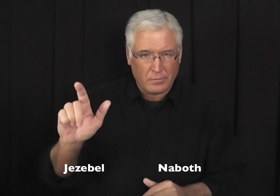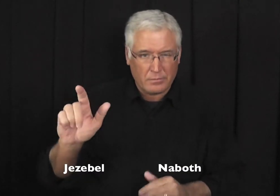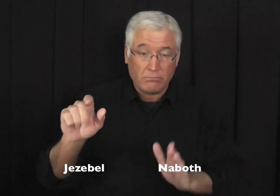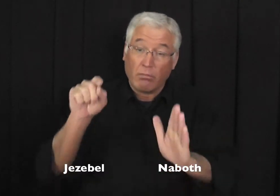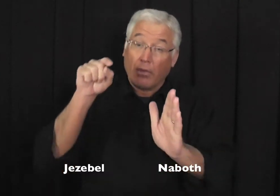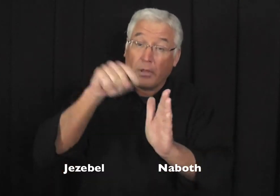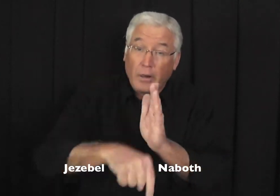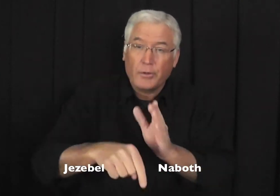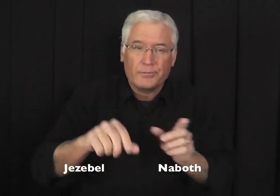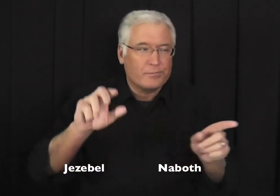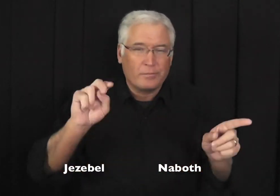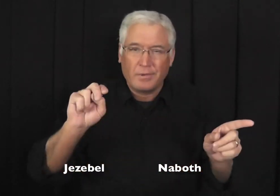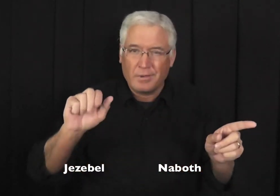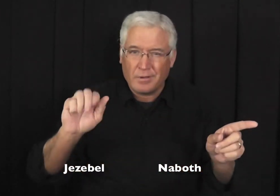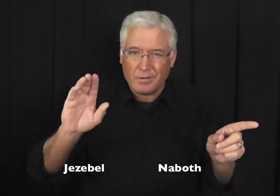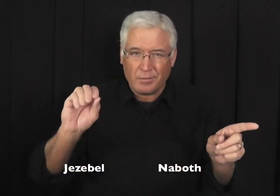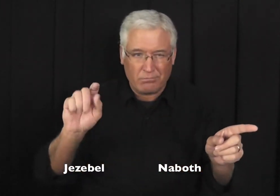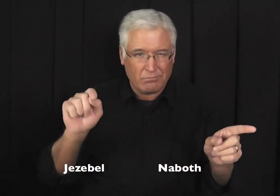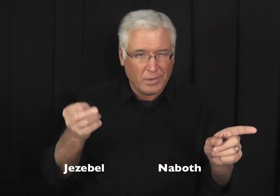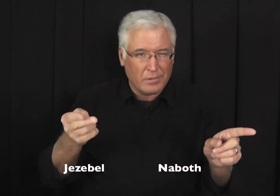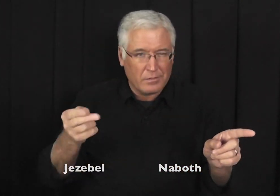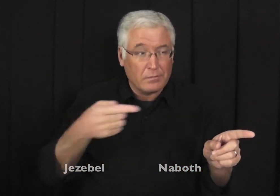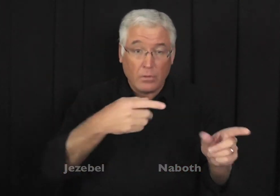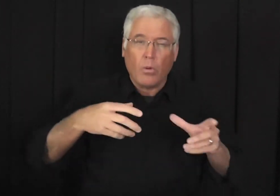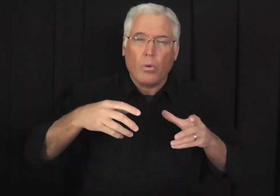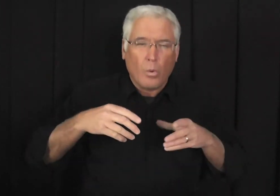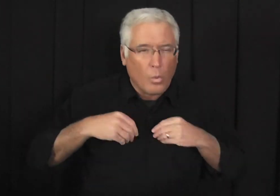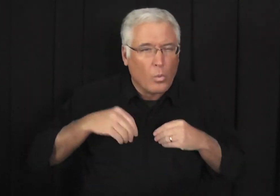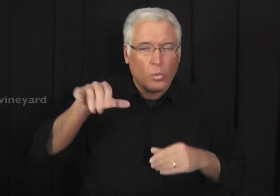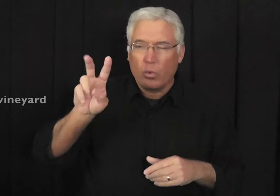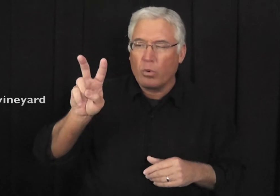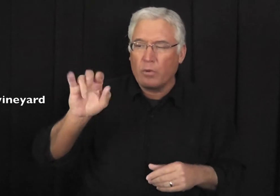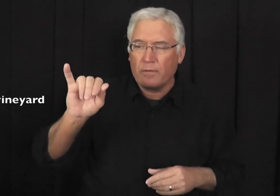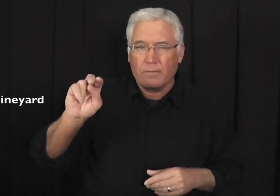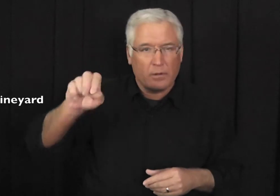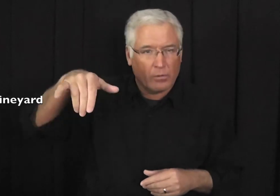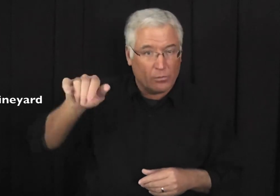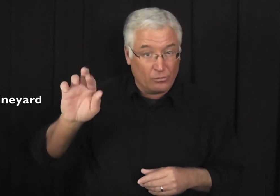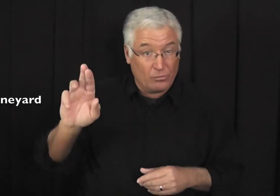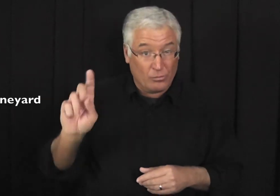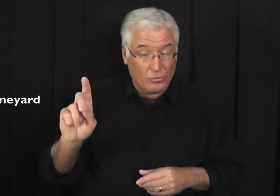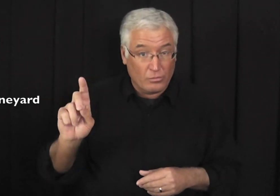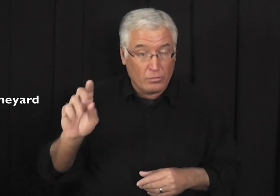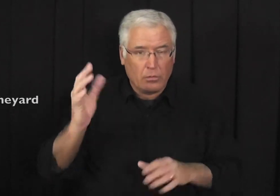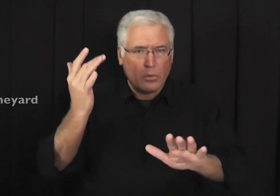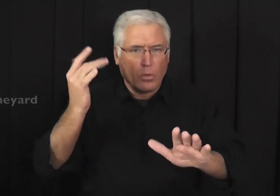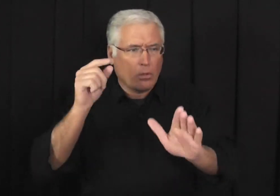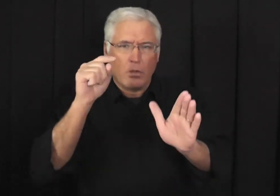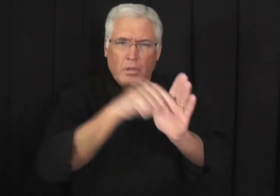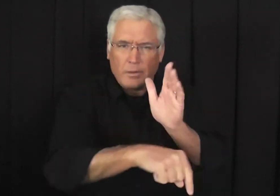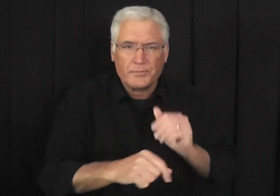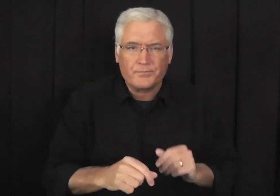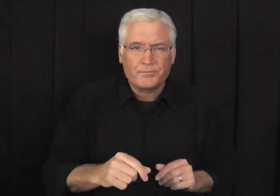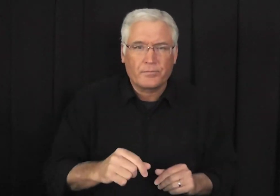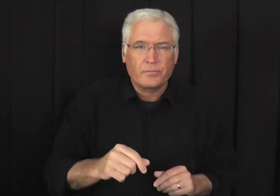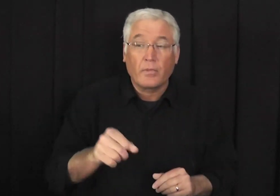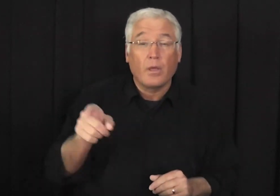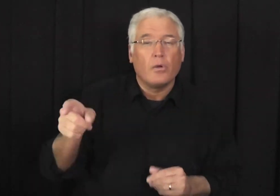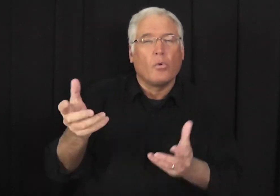there was a woman, Queen Jezebel. She had a man named Naboth killed, who owned a vineyard. Now, why did she do that? Why did she have killed?